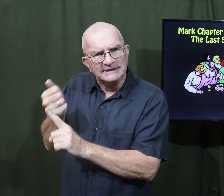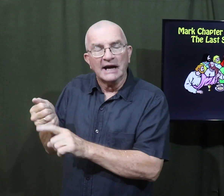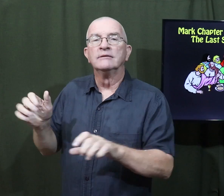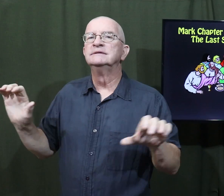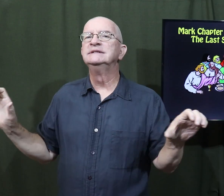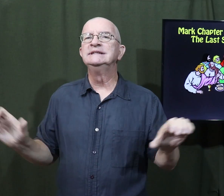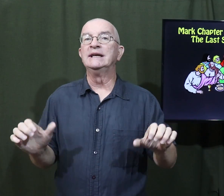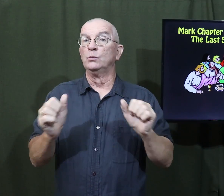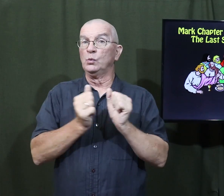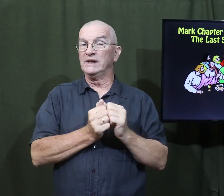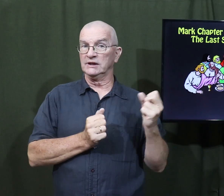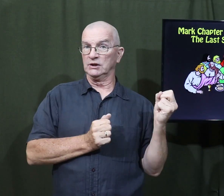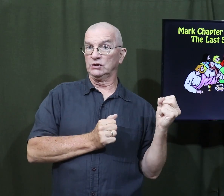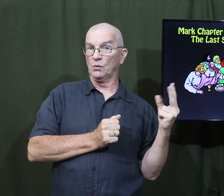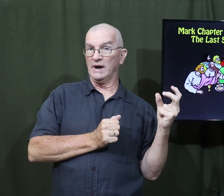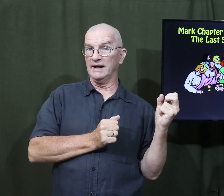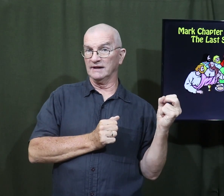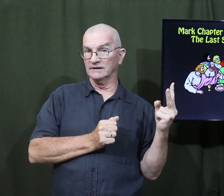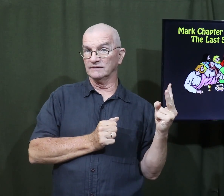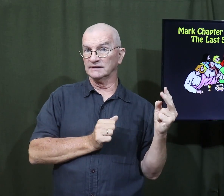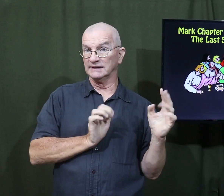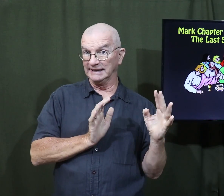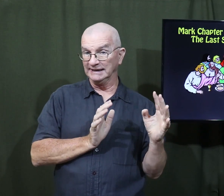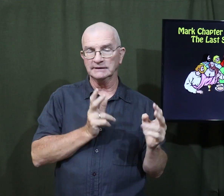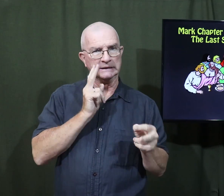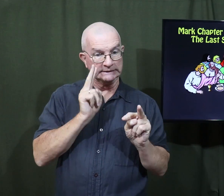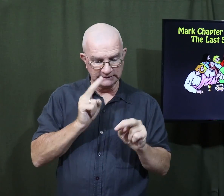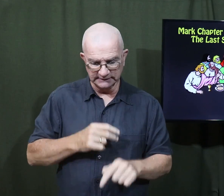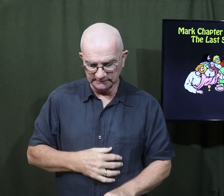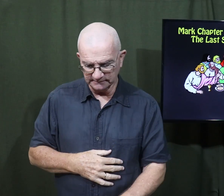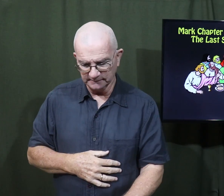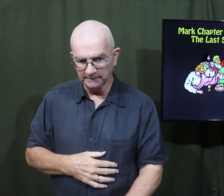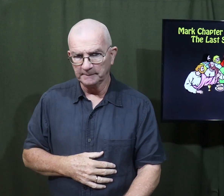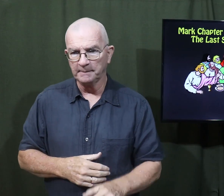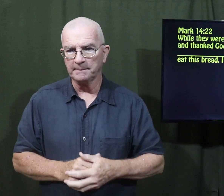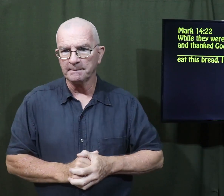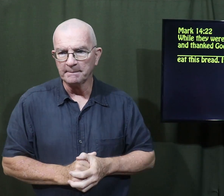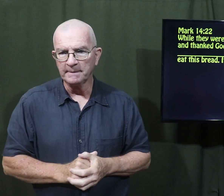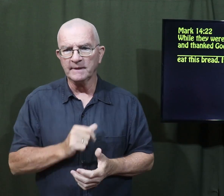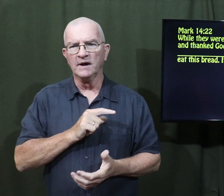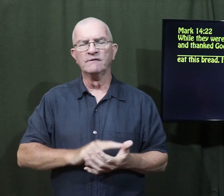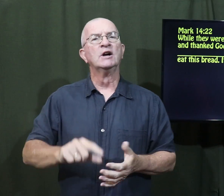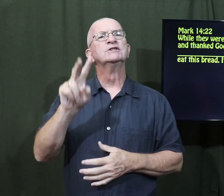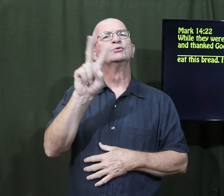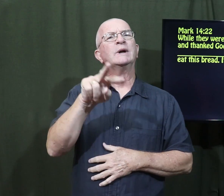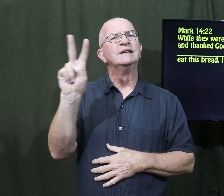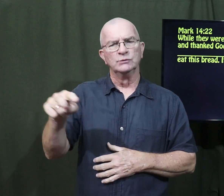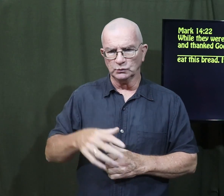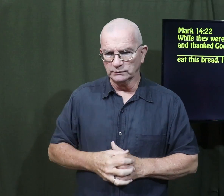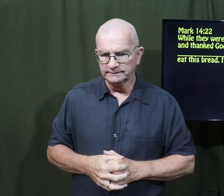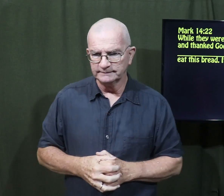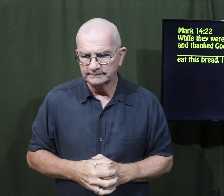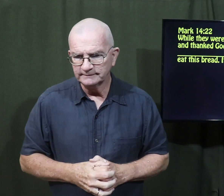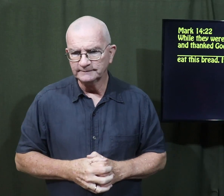We're going to talk a little bit about that, but let's see what Jesus Himself did with the Twelve.